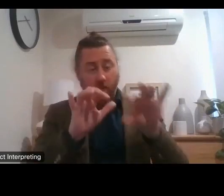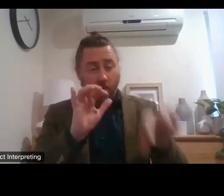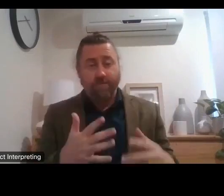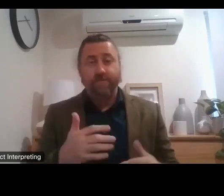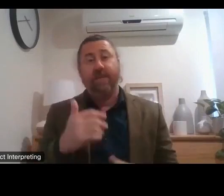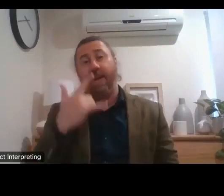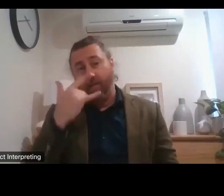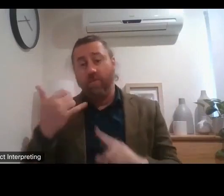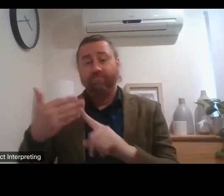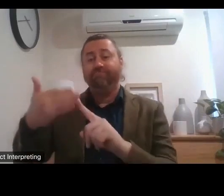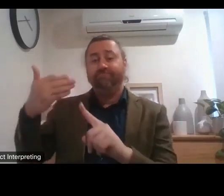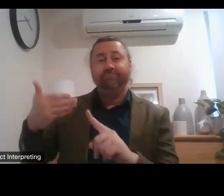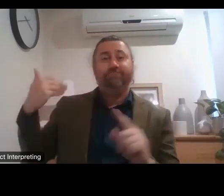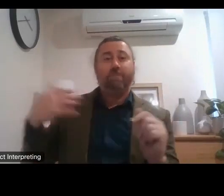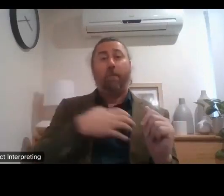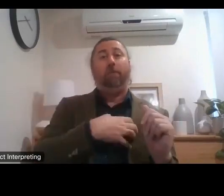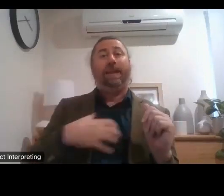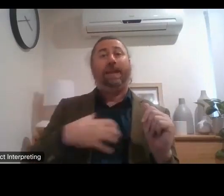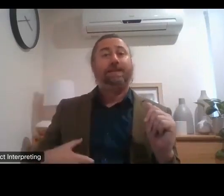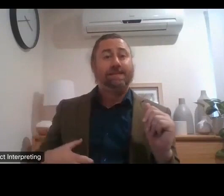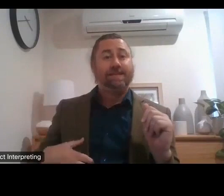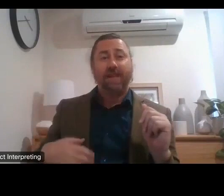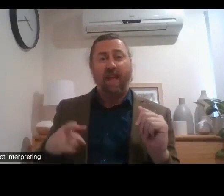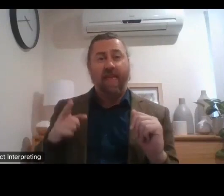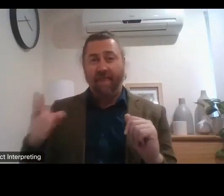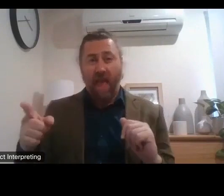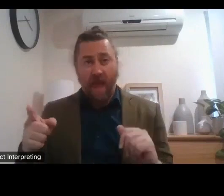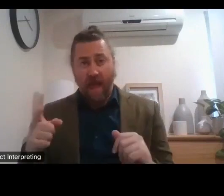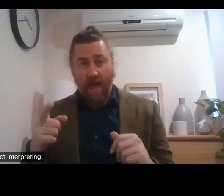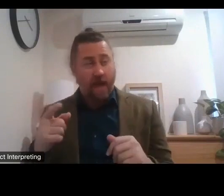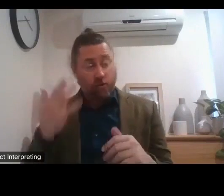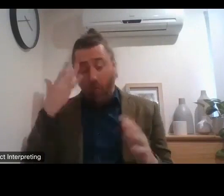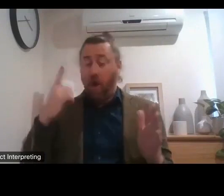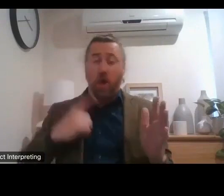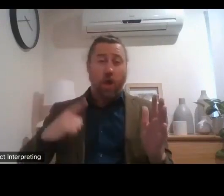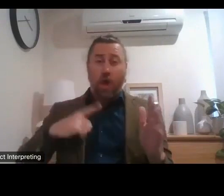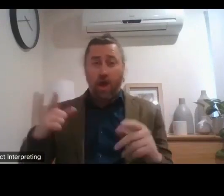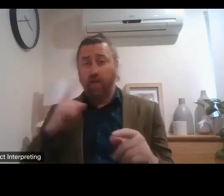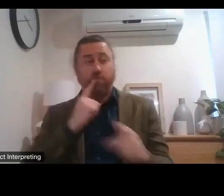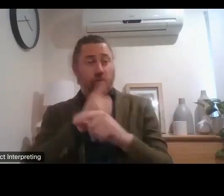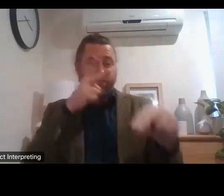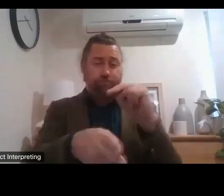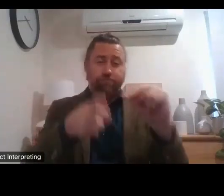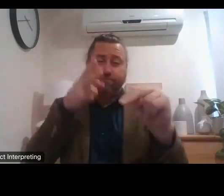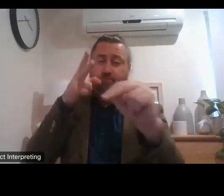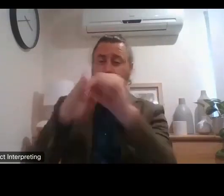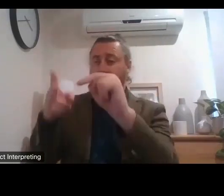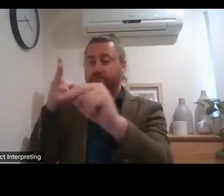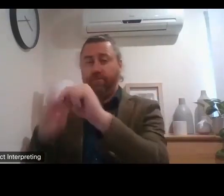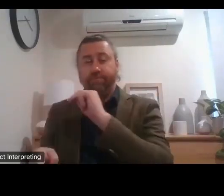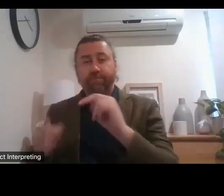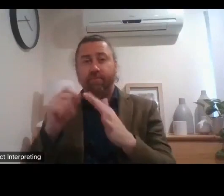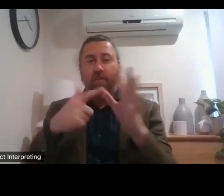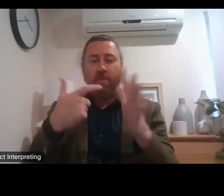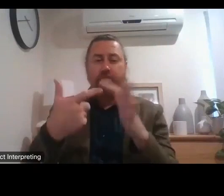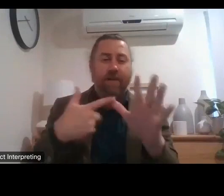predecessors in government to introduce just rampant unfair cuts to the scheme and cuts to people's packages and